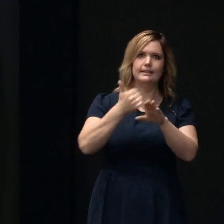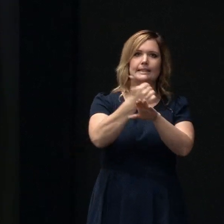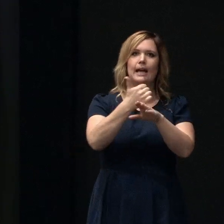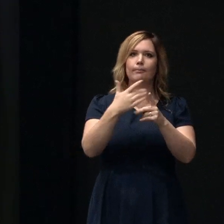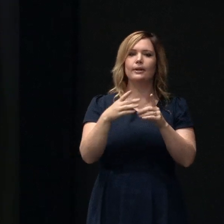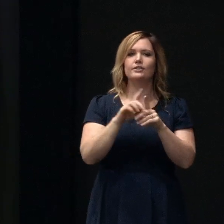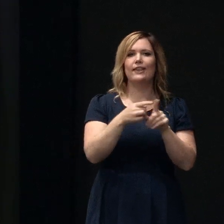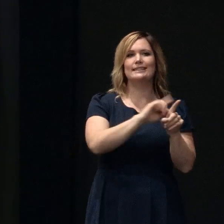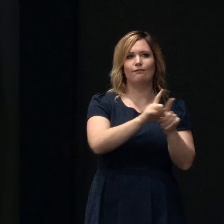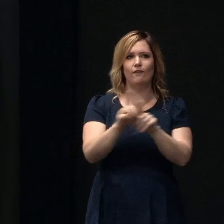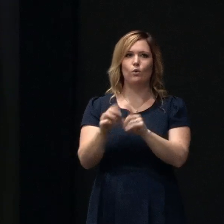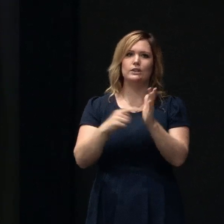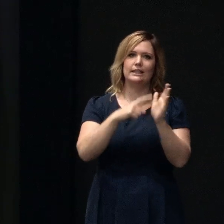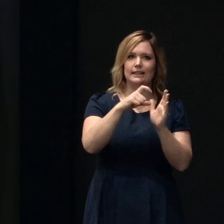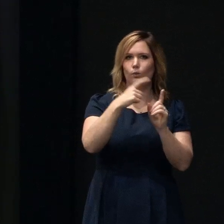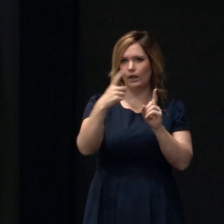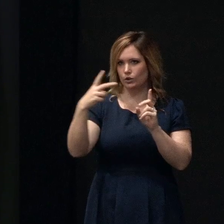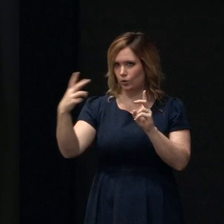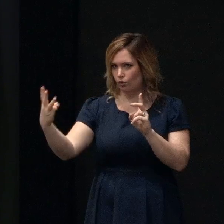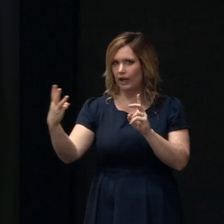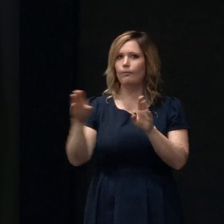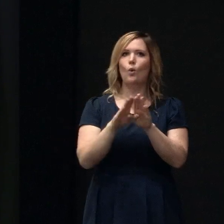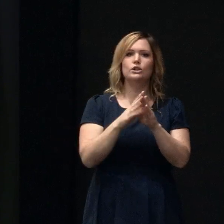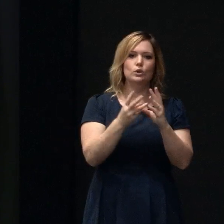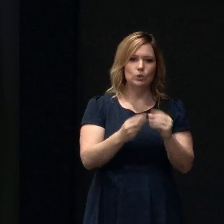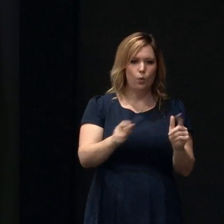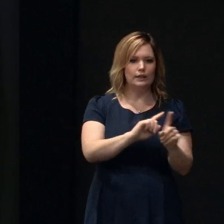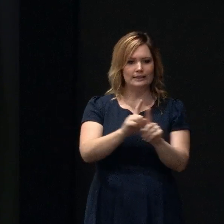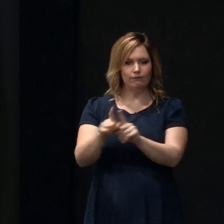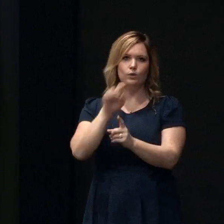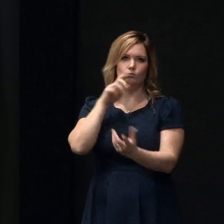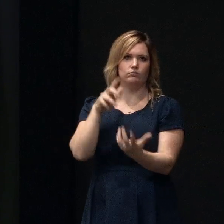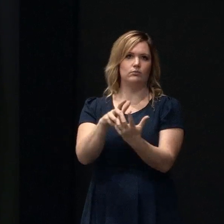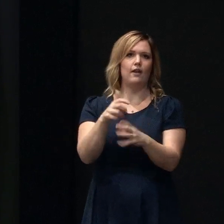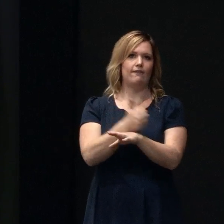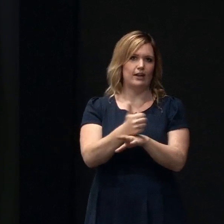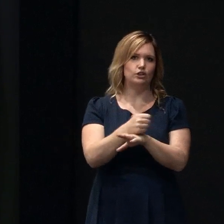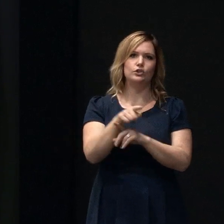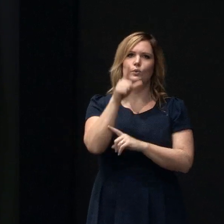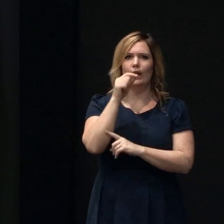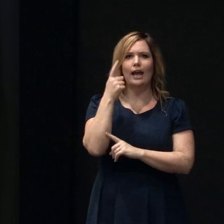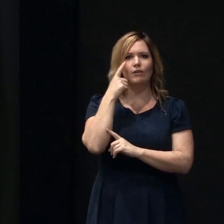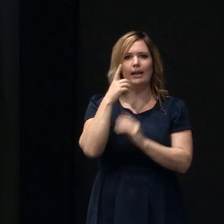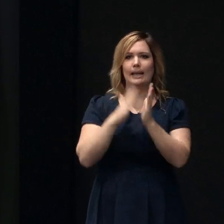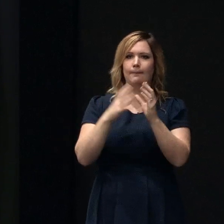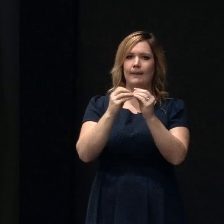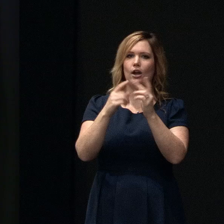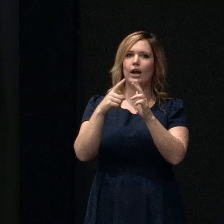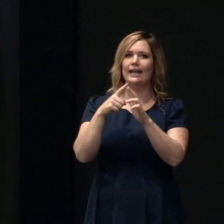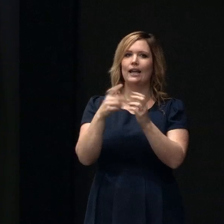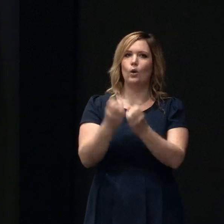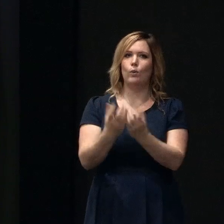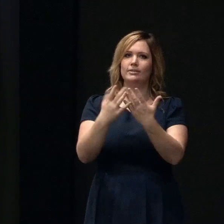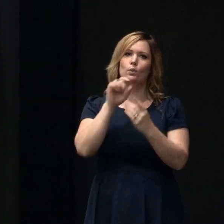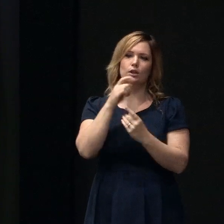also the type of soil you've got particularly in TC3 and you can go to the MBIE website for a lot more information on that but depending on